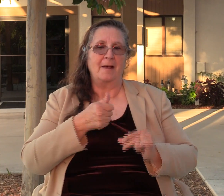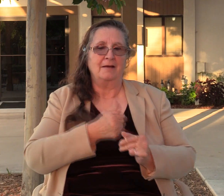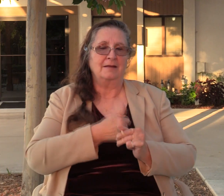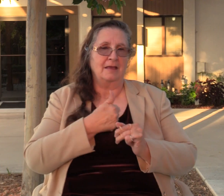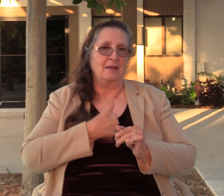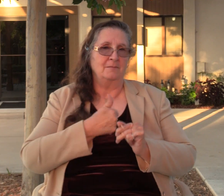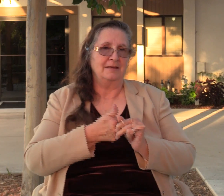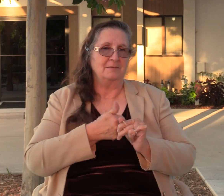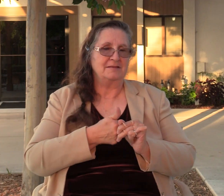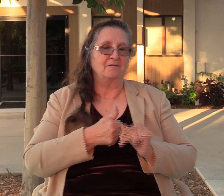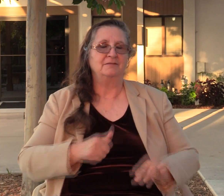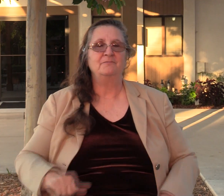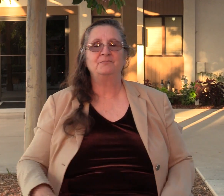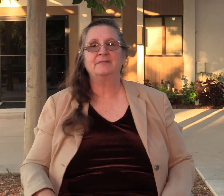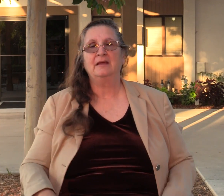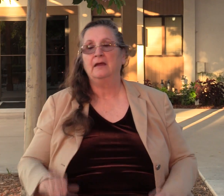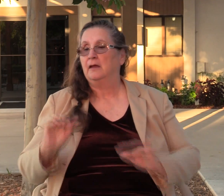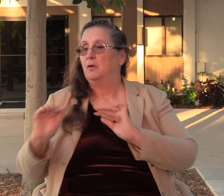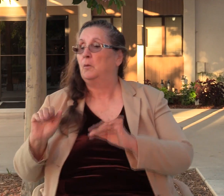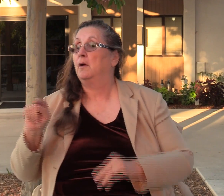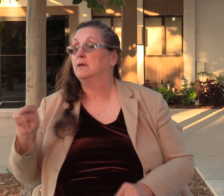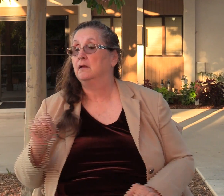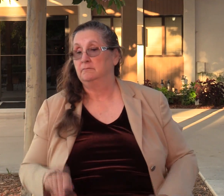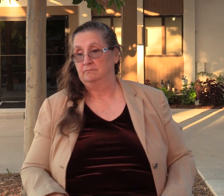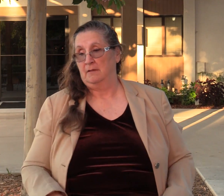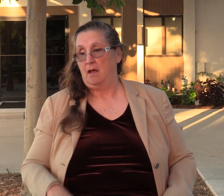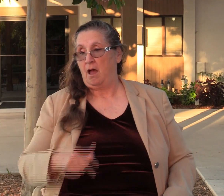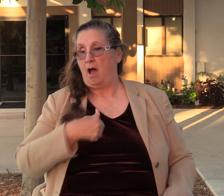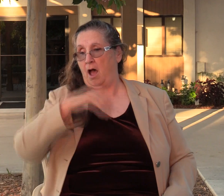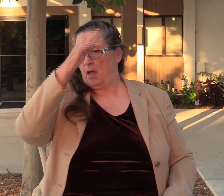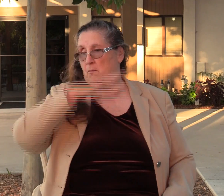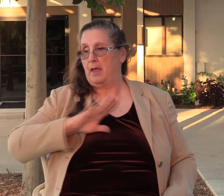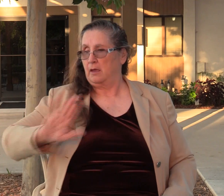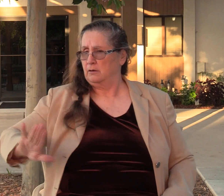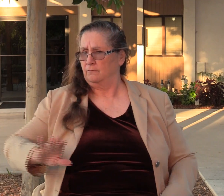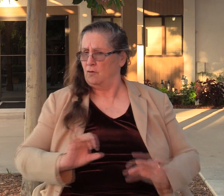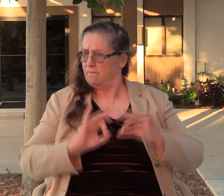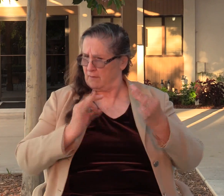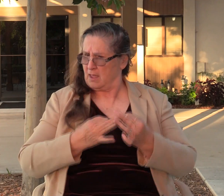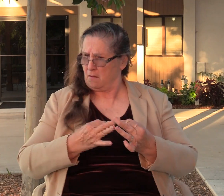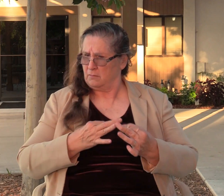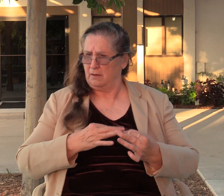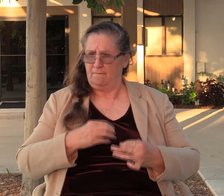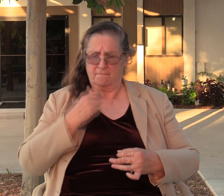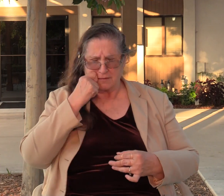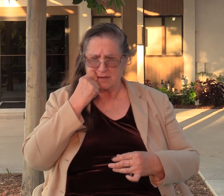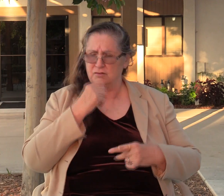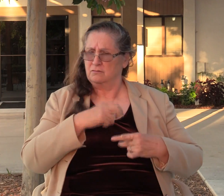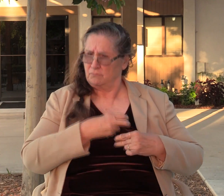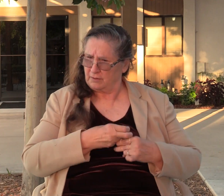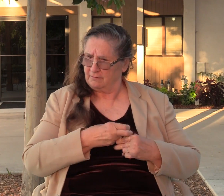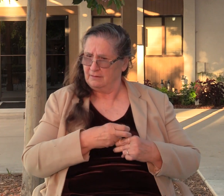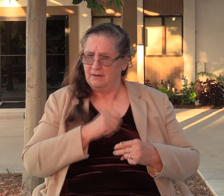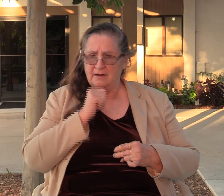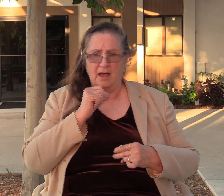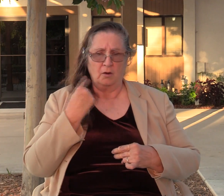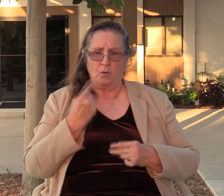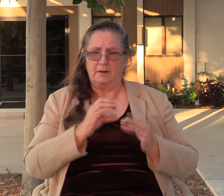He reminds them that, well, he's a man of their own flesh and bone. Not only family, but his mother